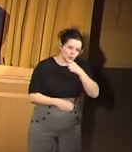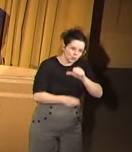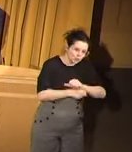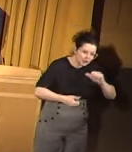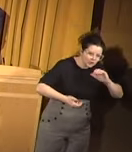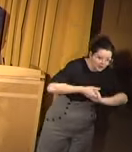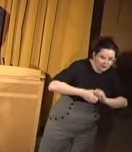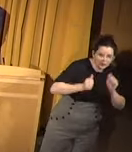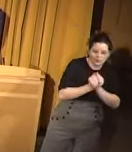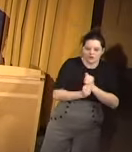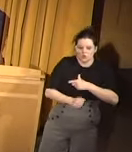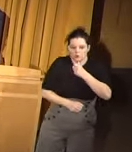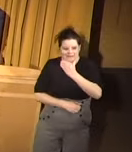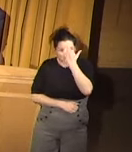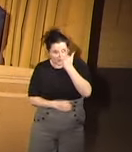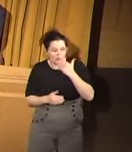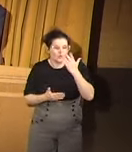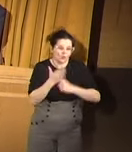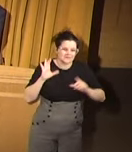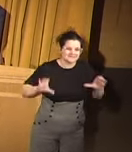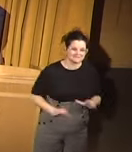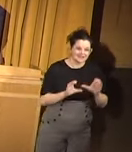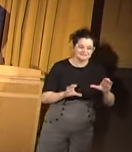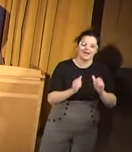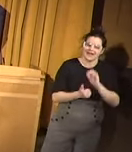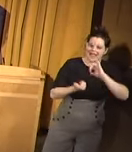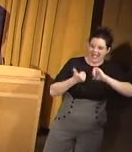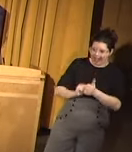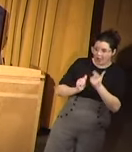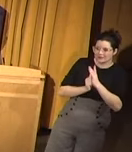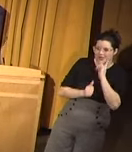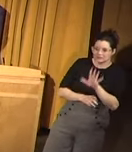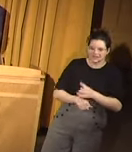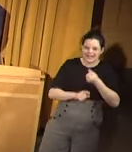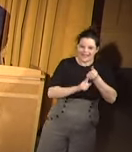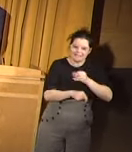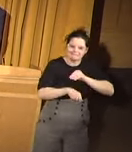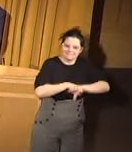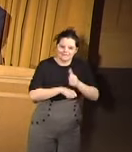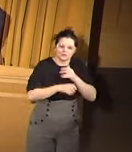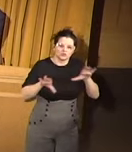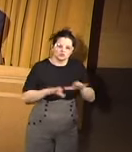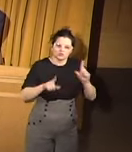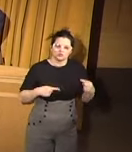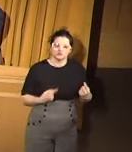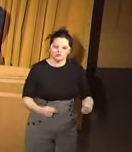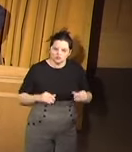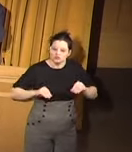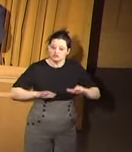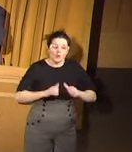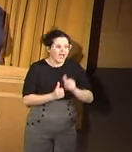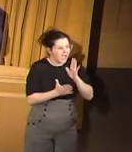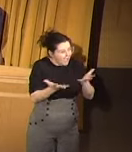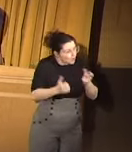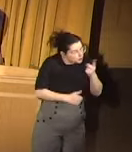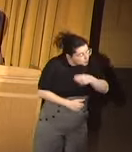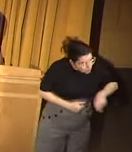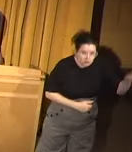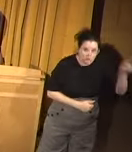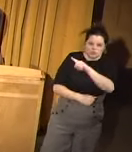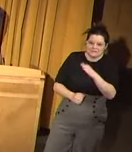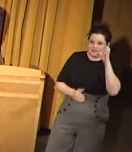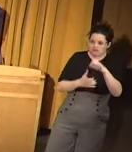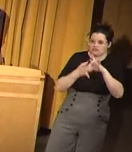working with, who they know, what they've done, and how is that going to impact what they are going to do. So I want to hear – I want you to hear